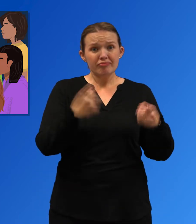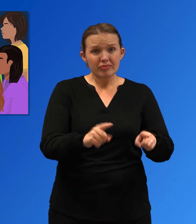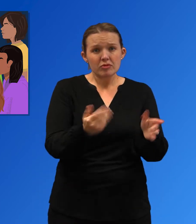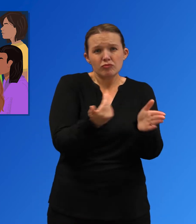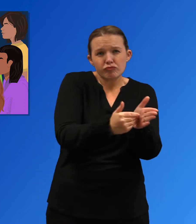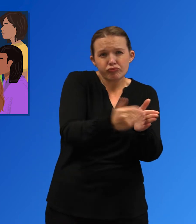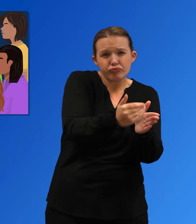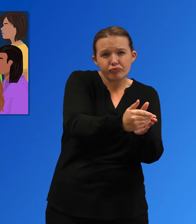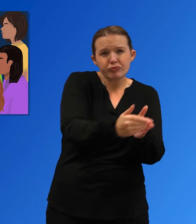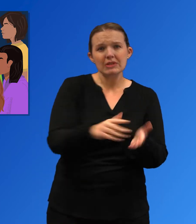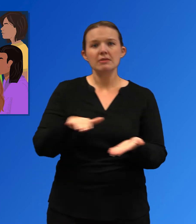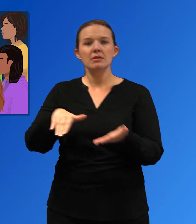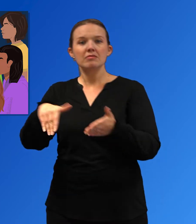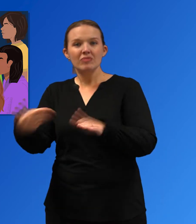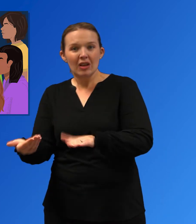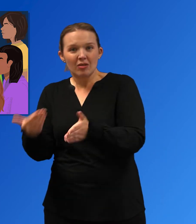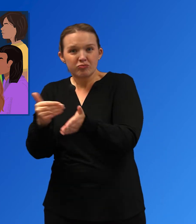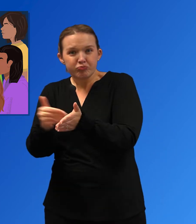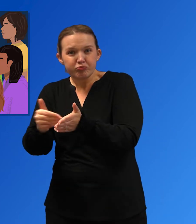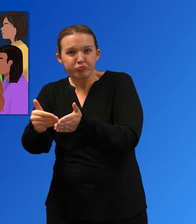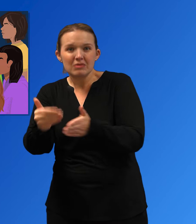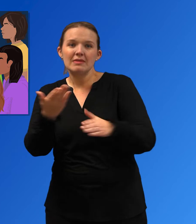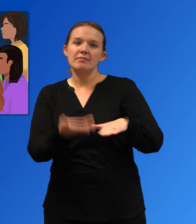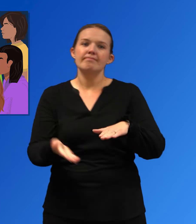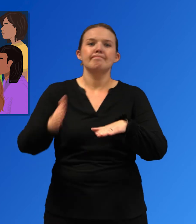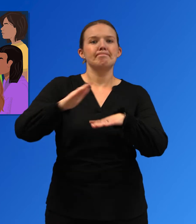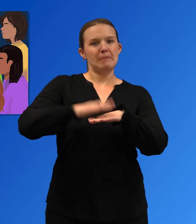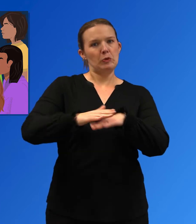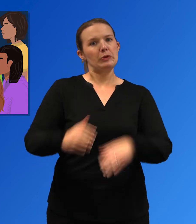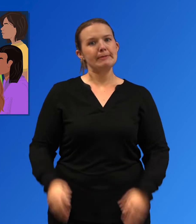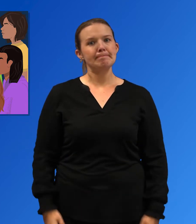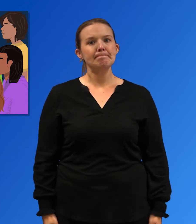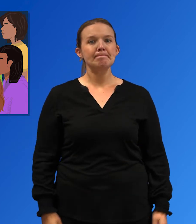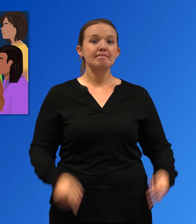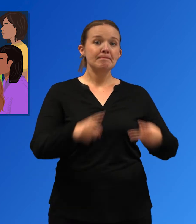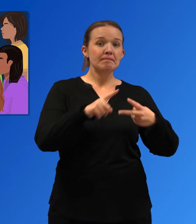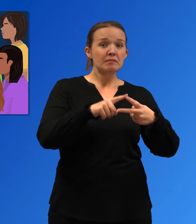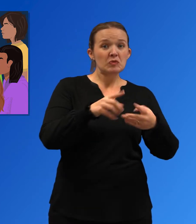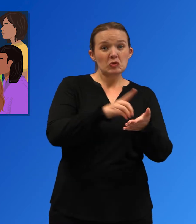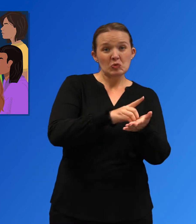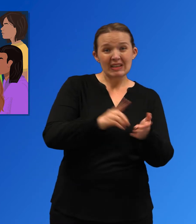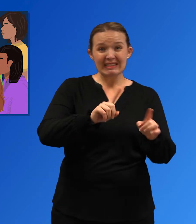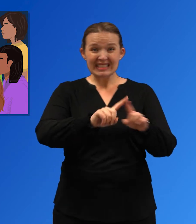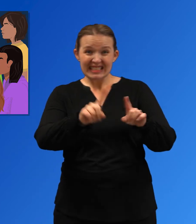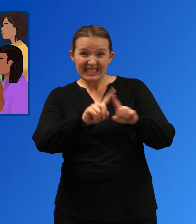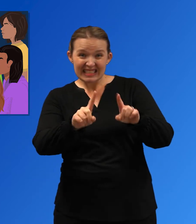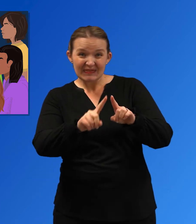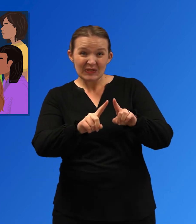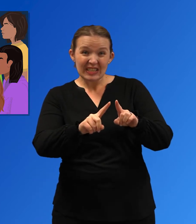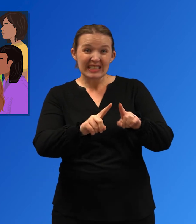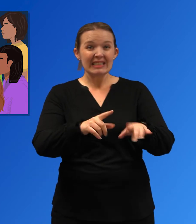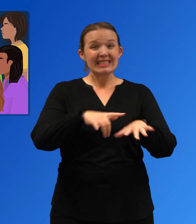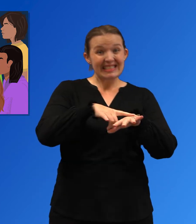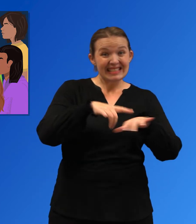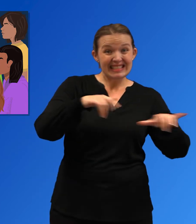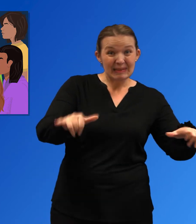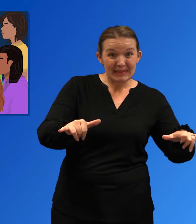In addition, overdoses are becoming more common and deadly. Mixing drugs